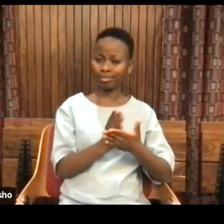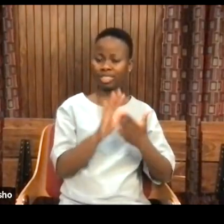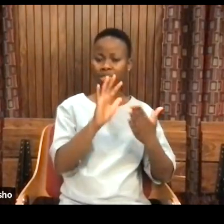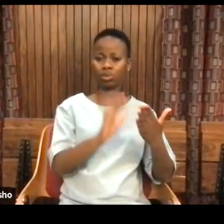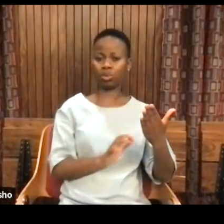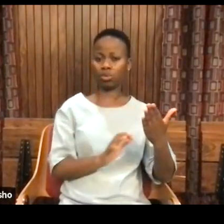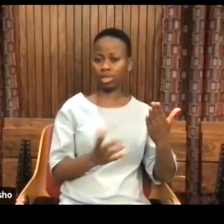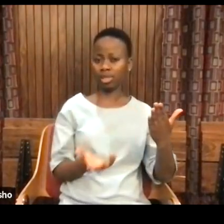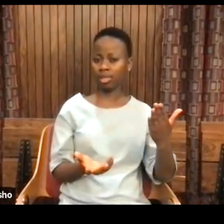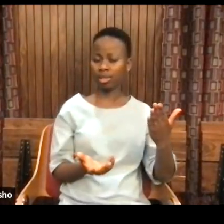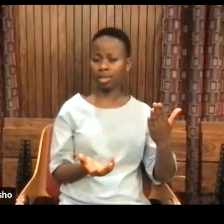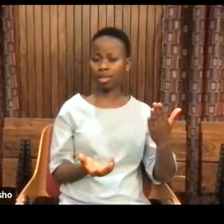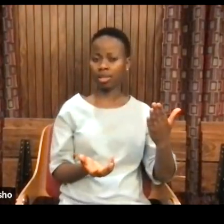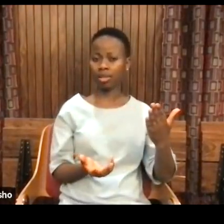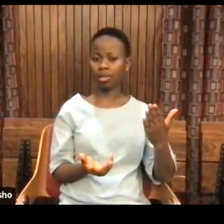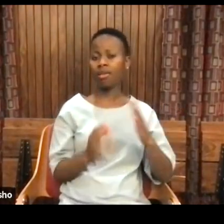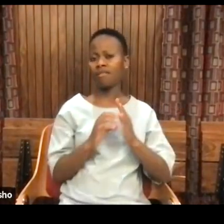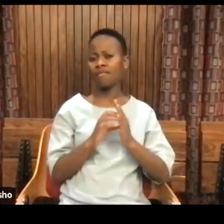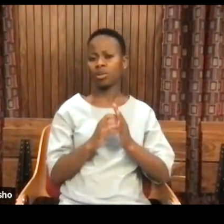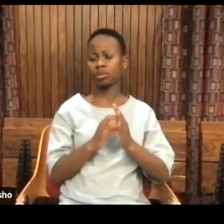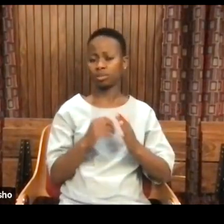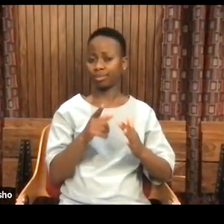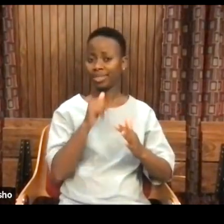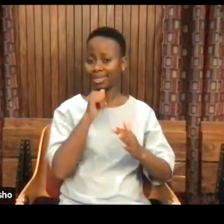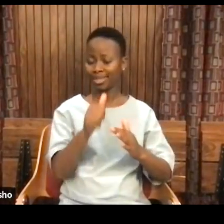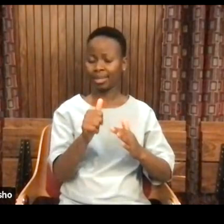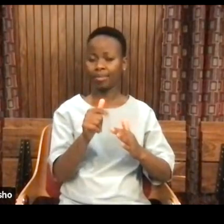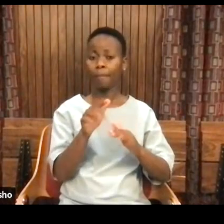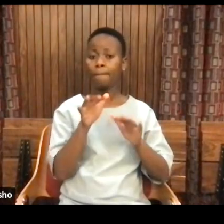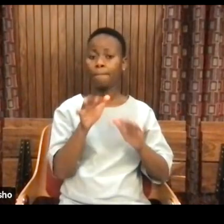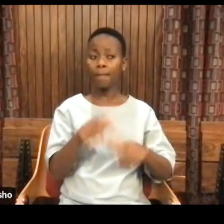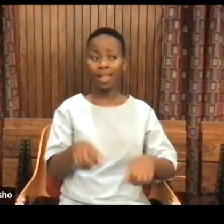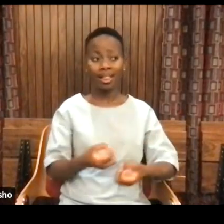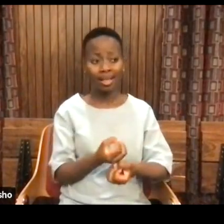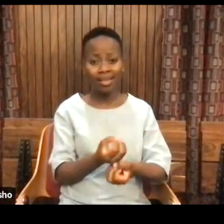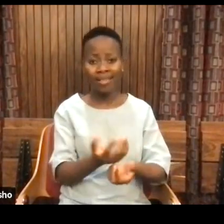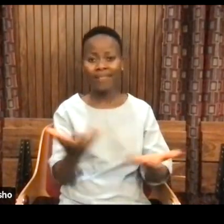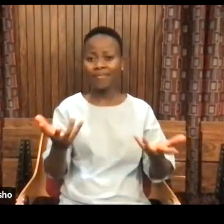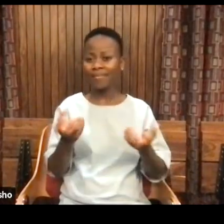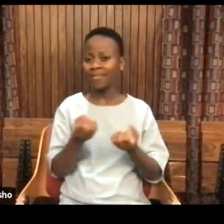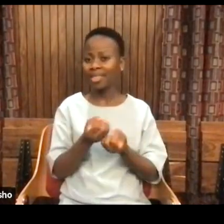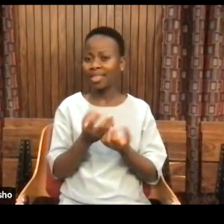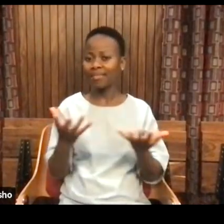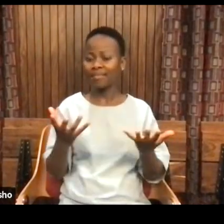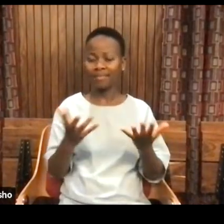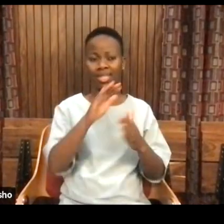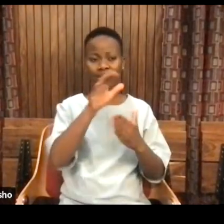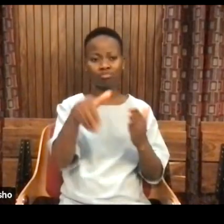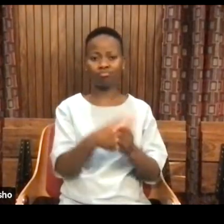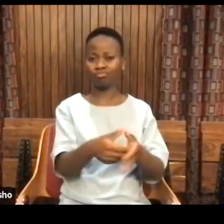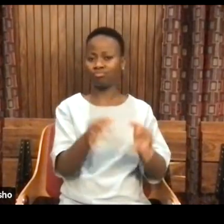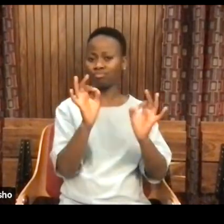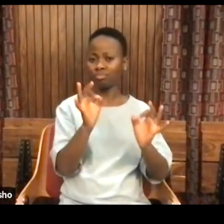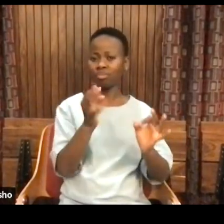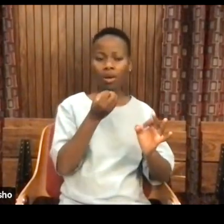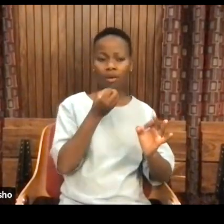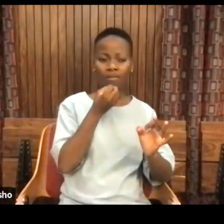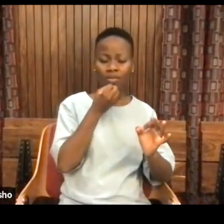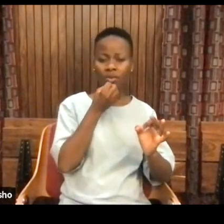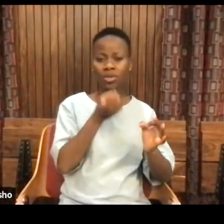thing I said where you can give people a lot of the right conditions. You can give people a perfect looking home. Enough food.